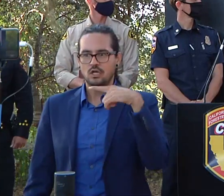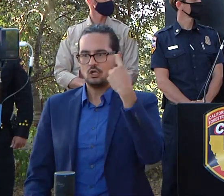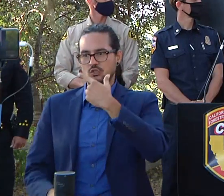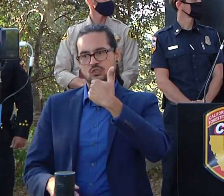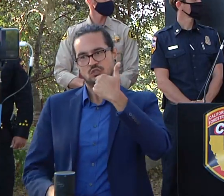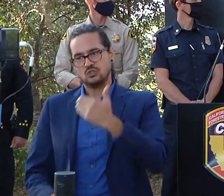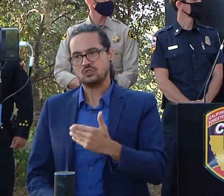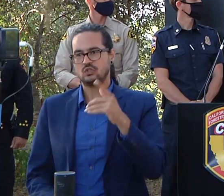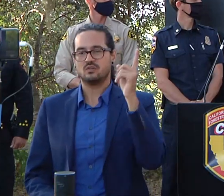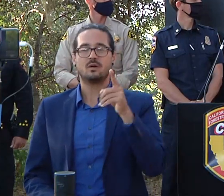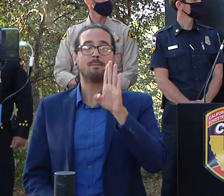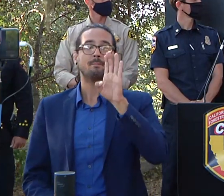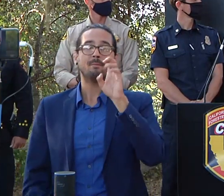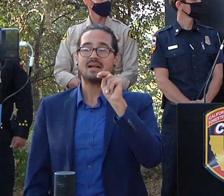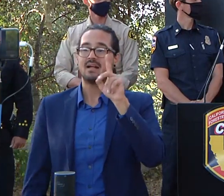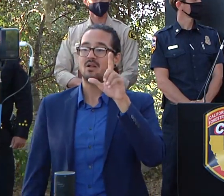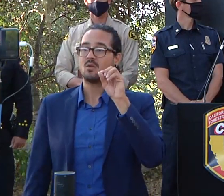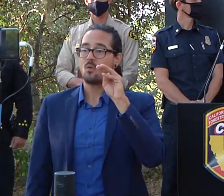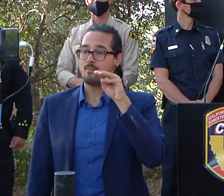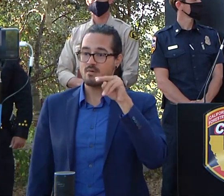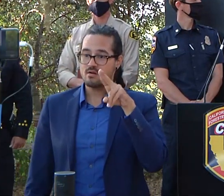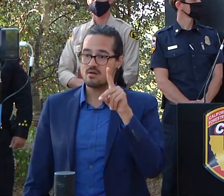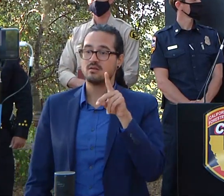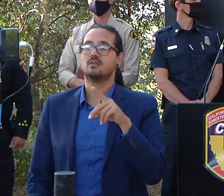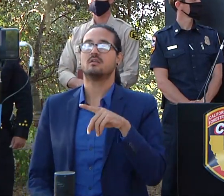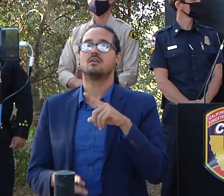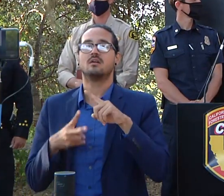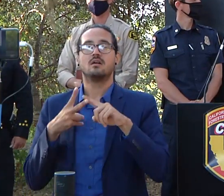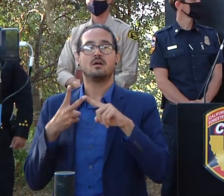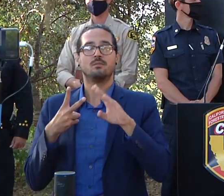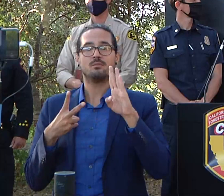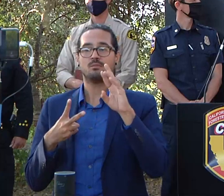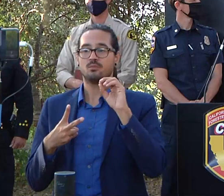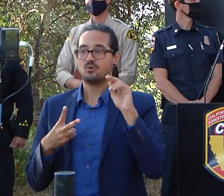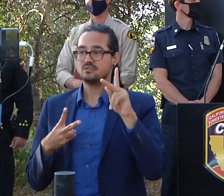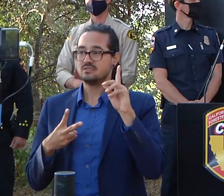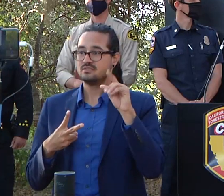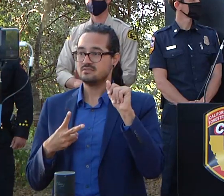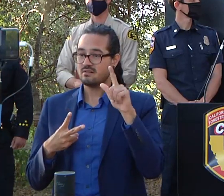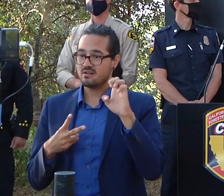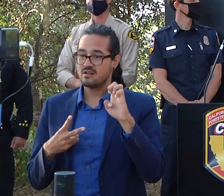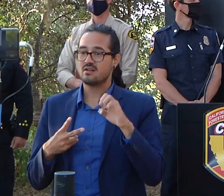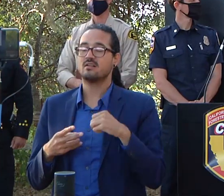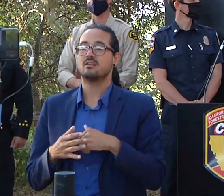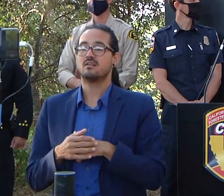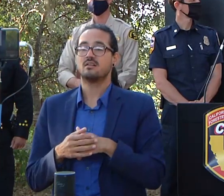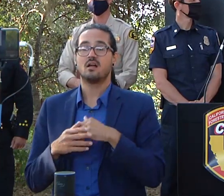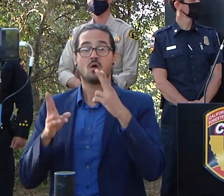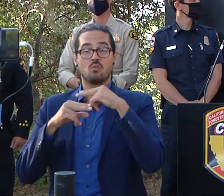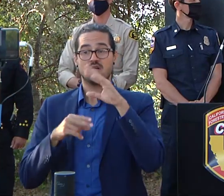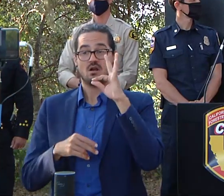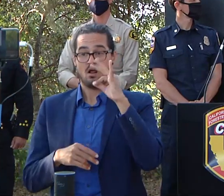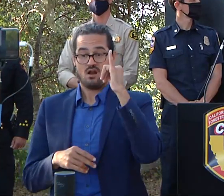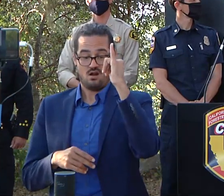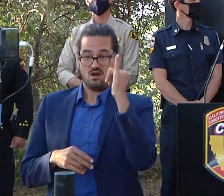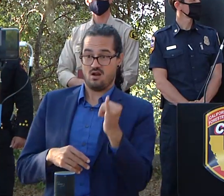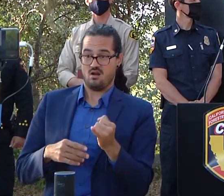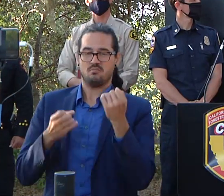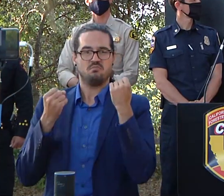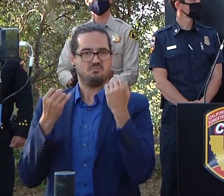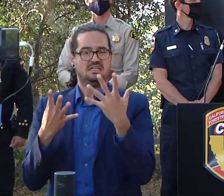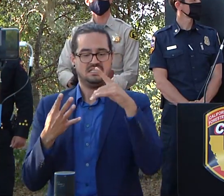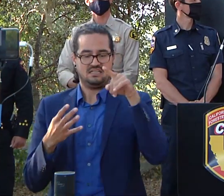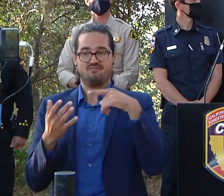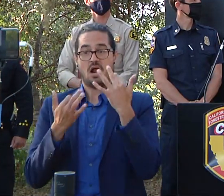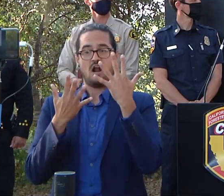uh brookdale there you'll see if you go highway 9 some where the fire had burned down a number of days ago slowly burned down stopped at highway